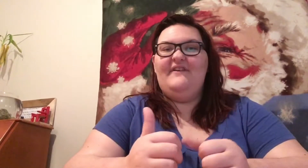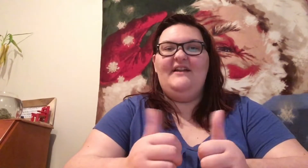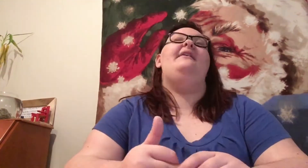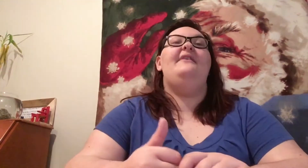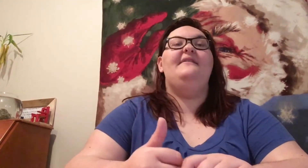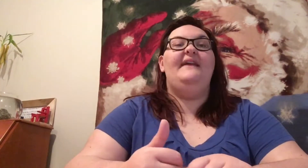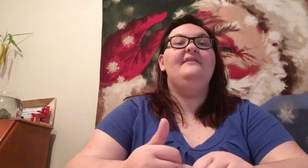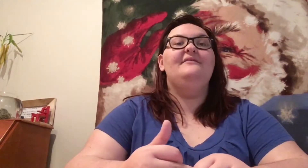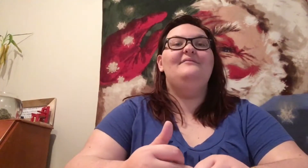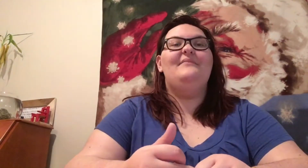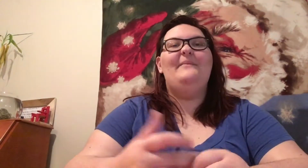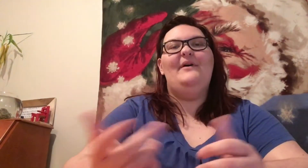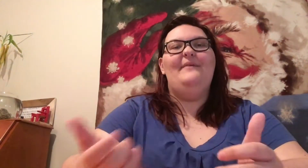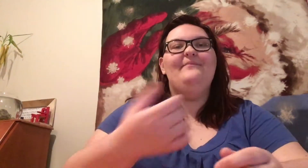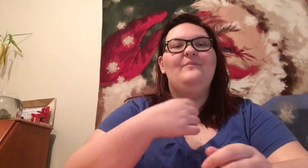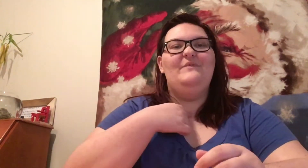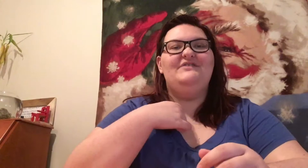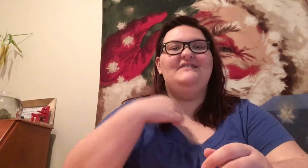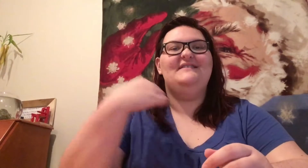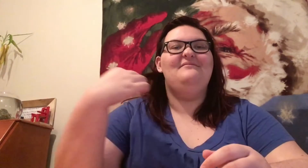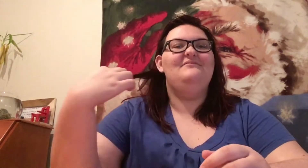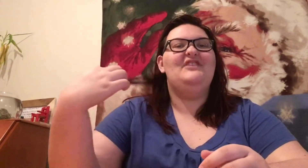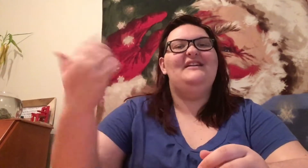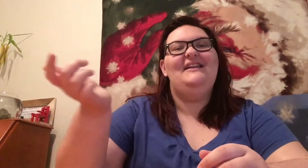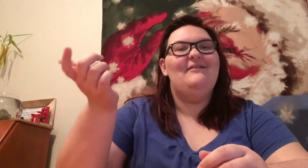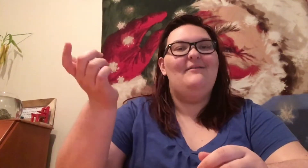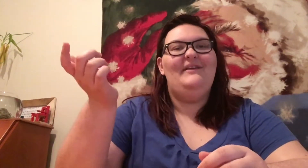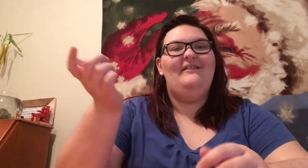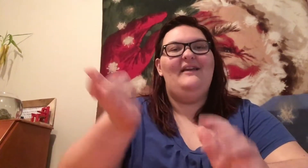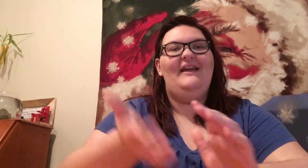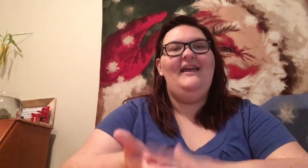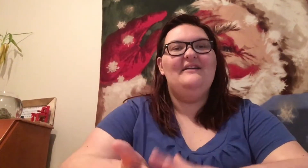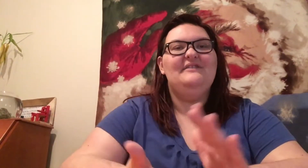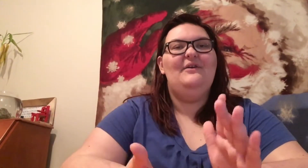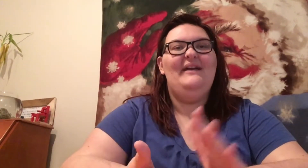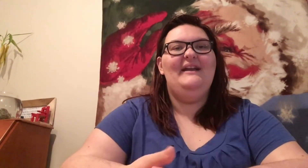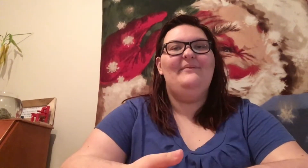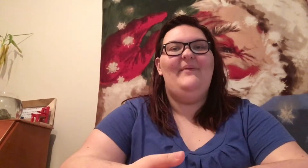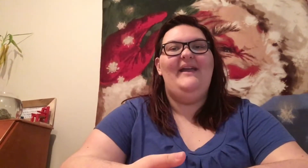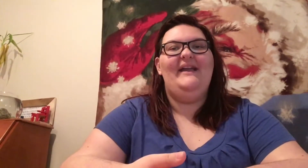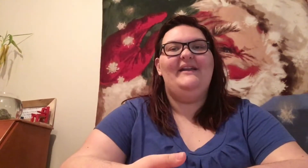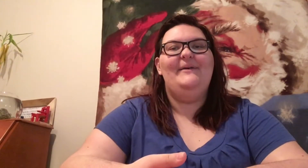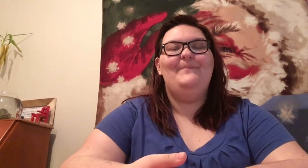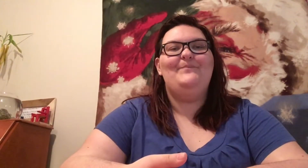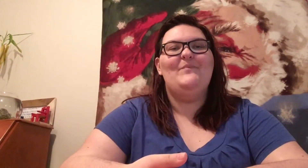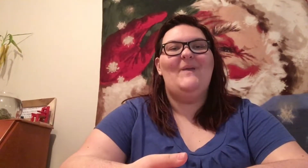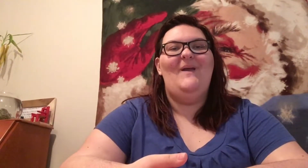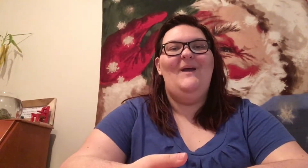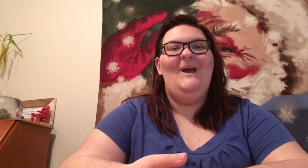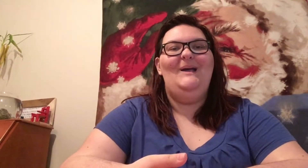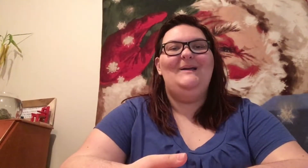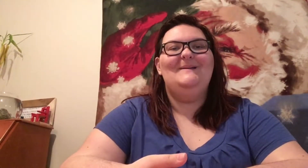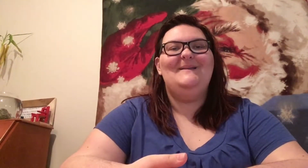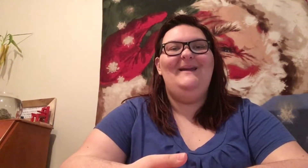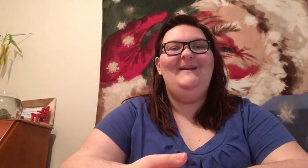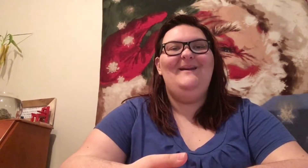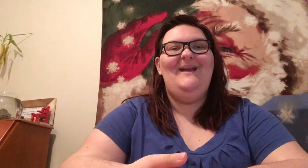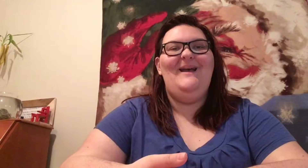friend. And then, like, my mom was just checking in on me, like, hey, how's it going? I'm, like, he's not here yet.